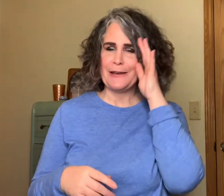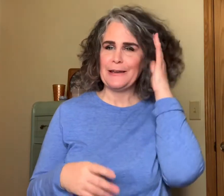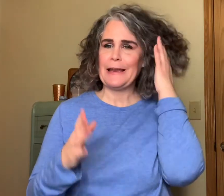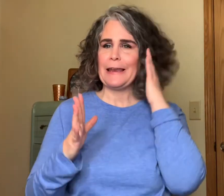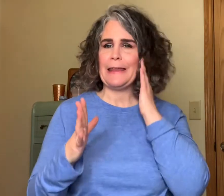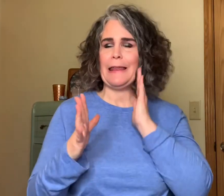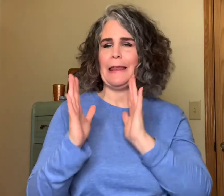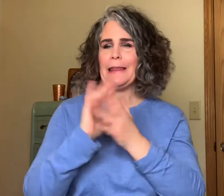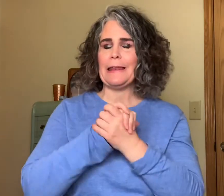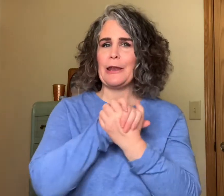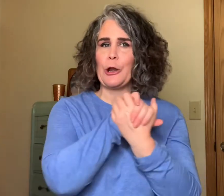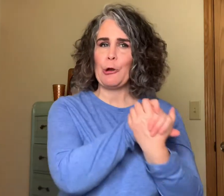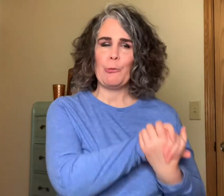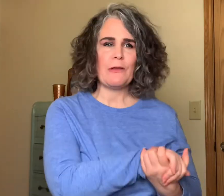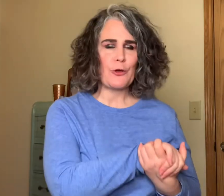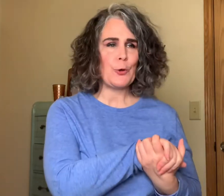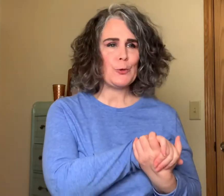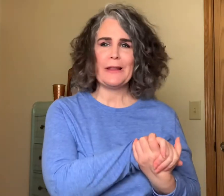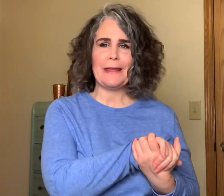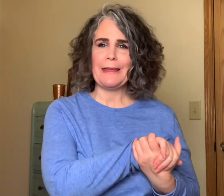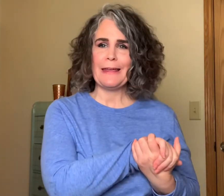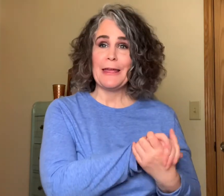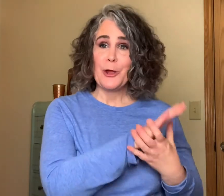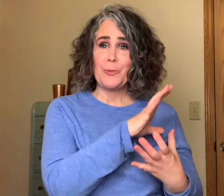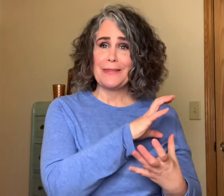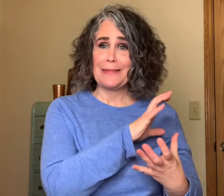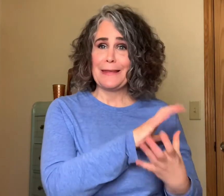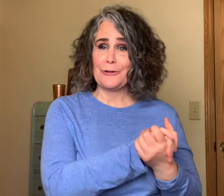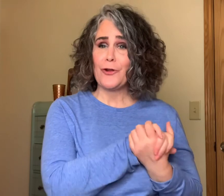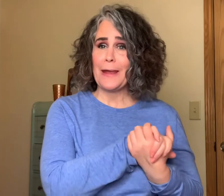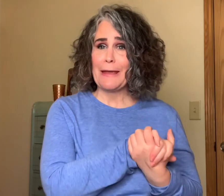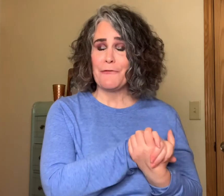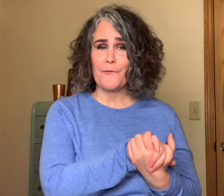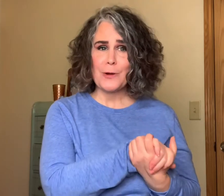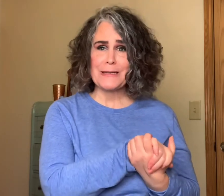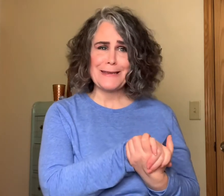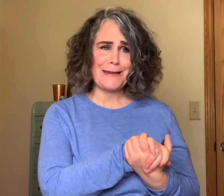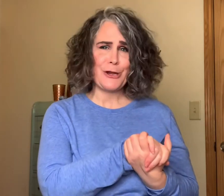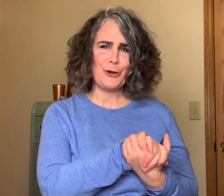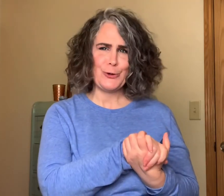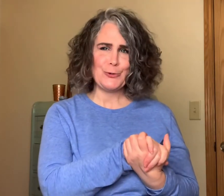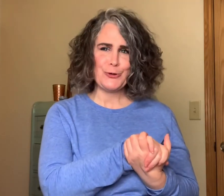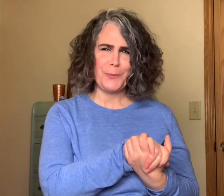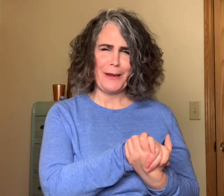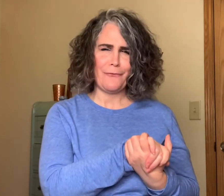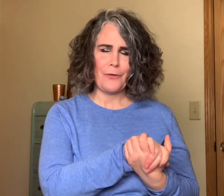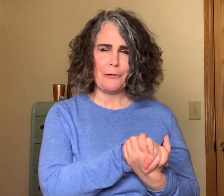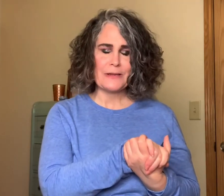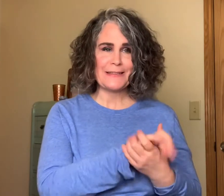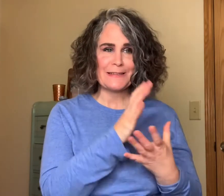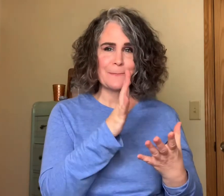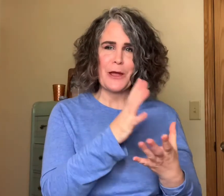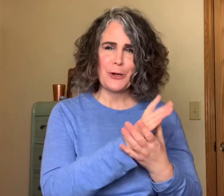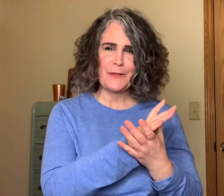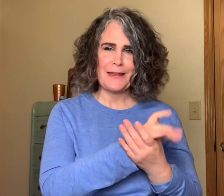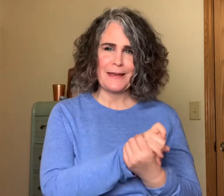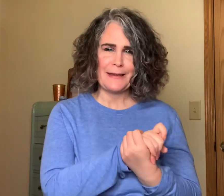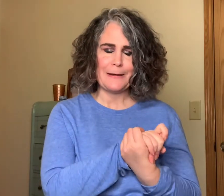with only with trying out 14 new to me fragrances how do you think I did